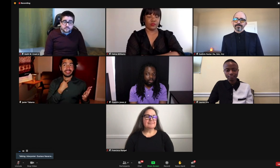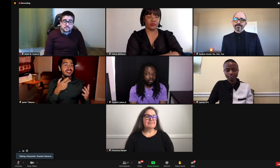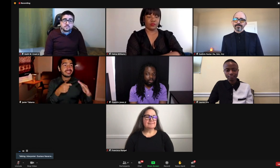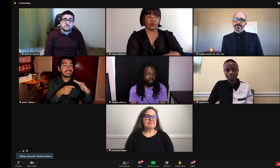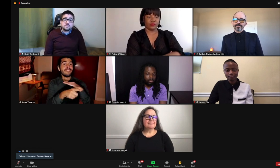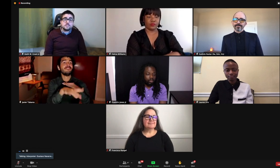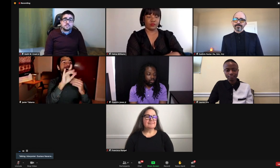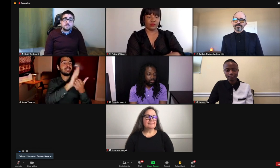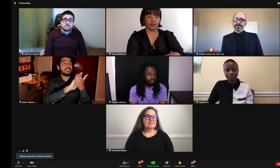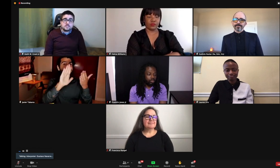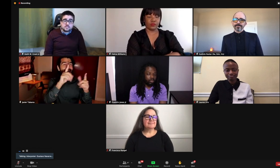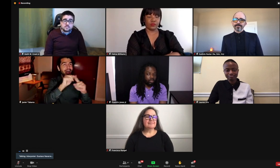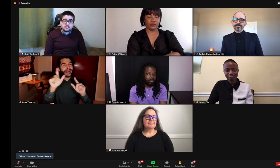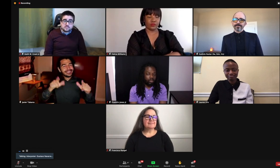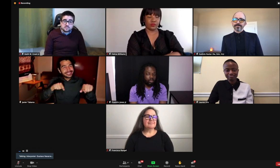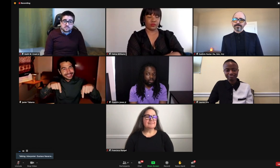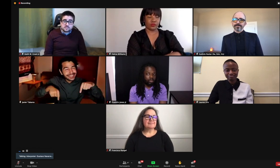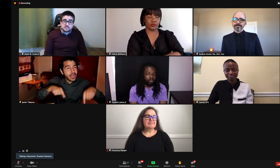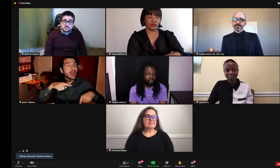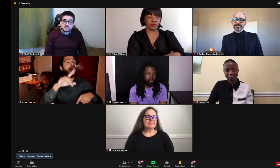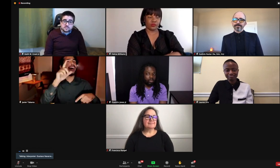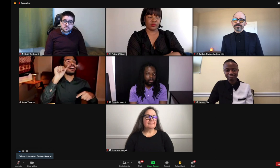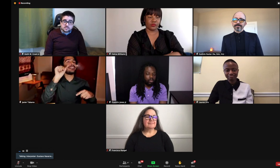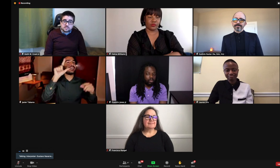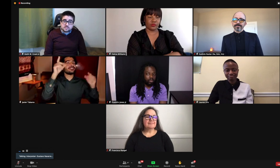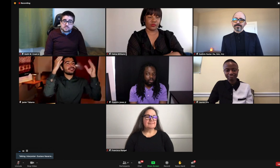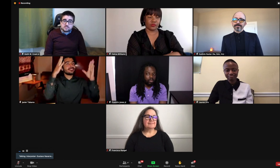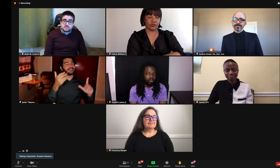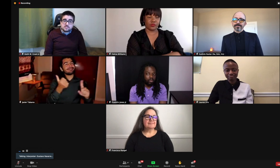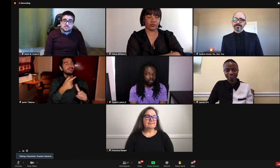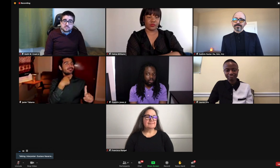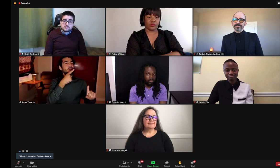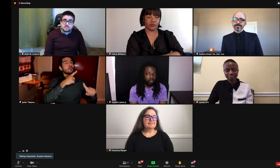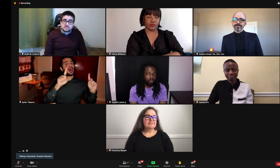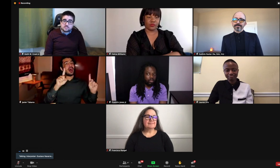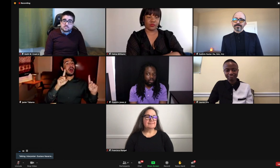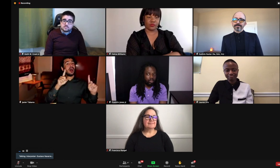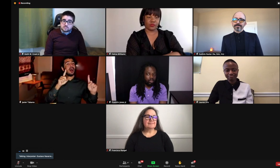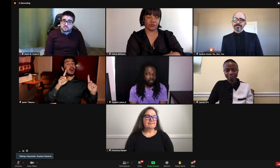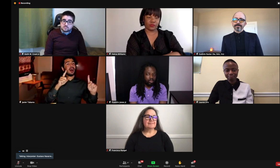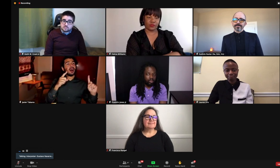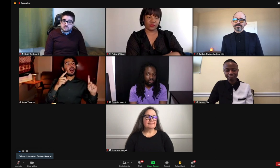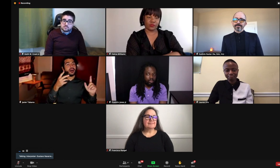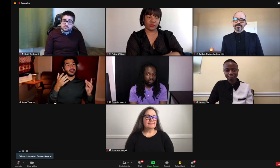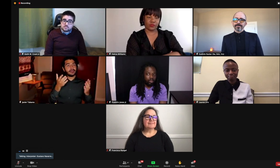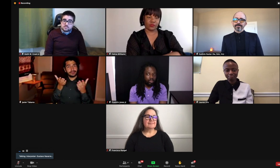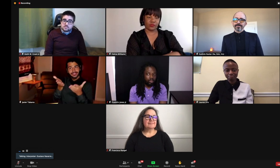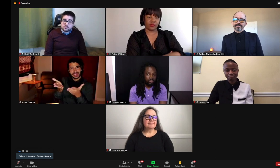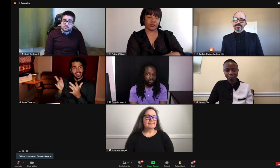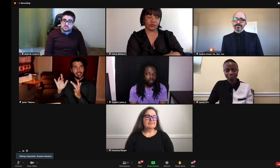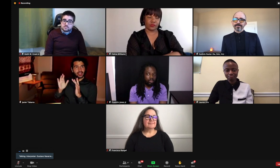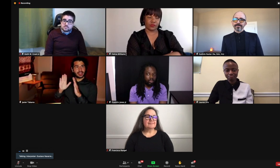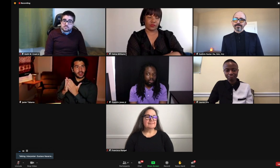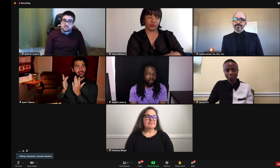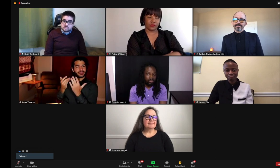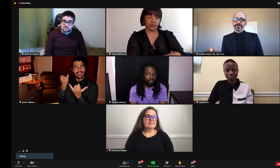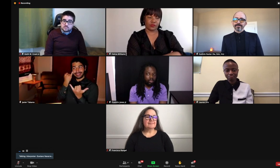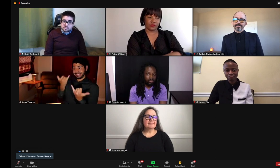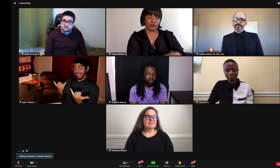up, I didn't have anything. We had to go to college to be able to find resources for me. But now we have this